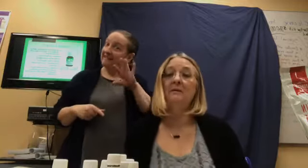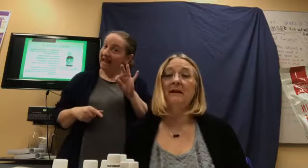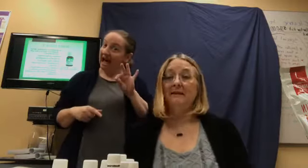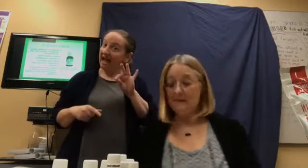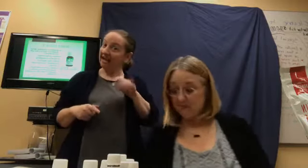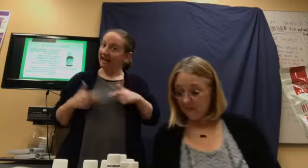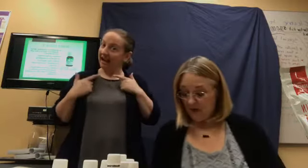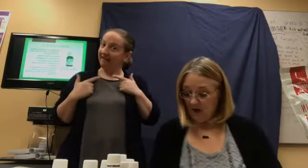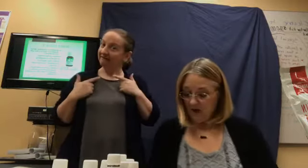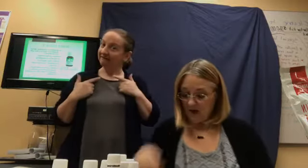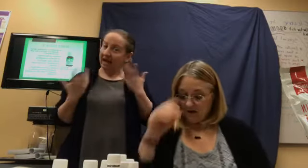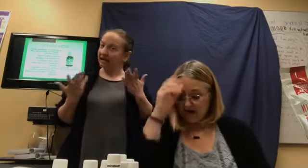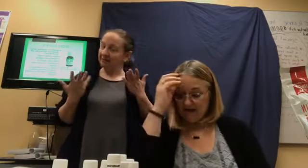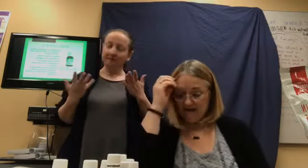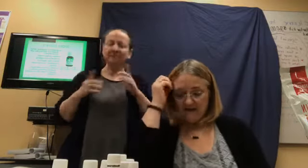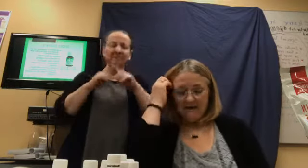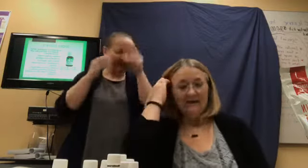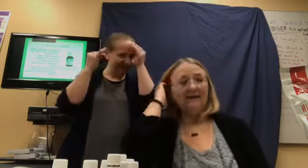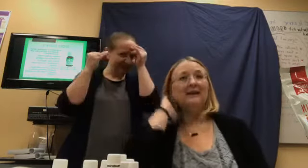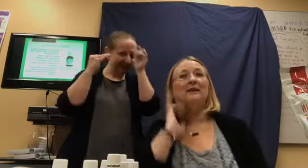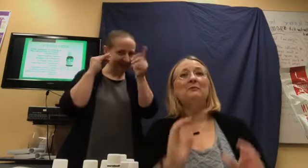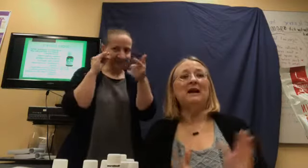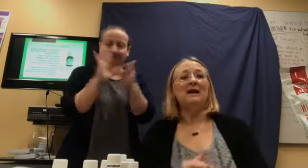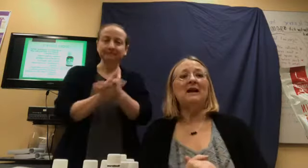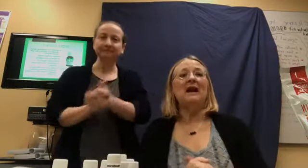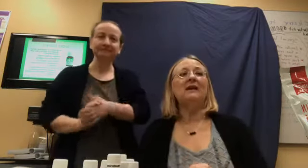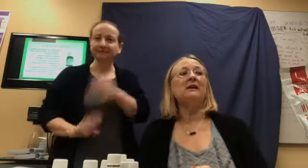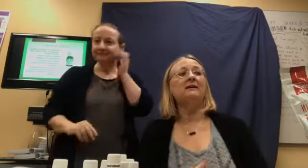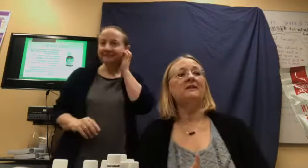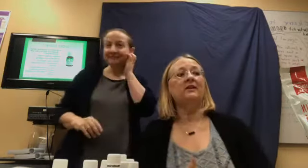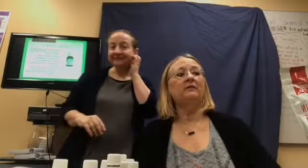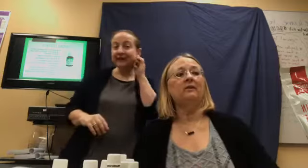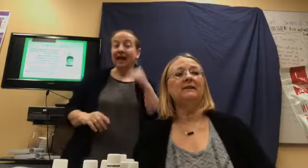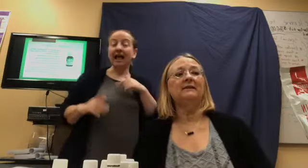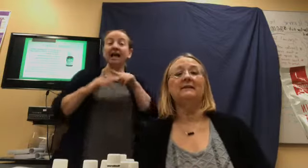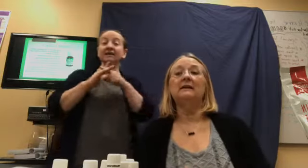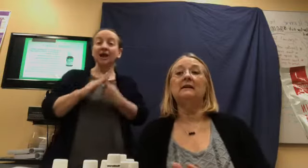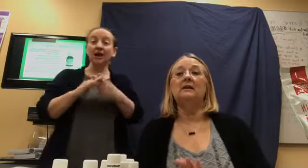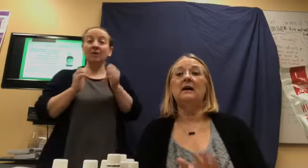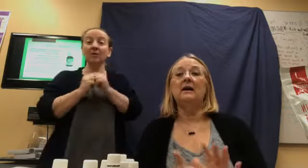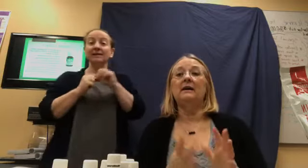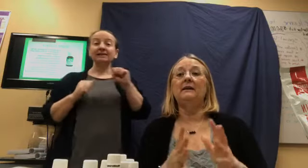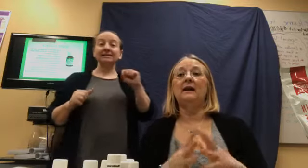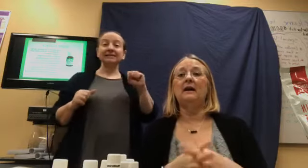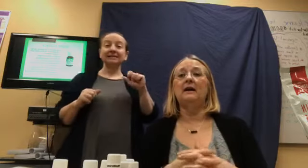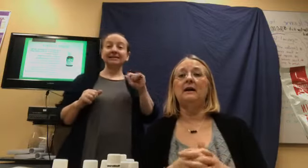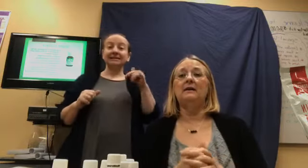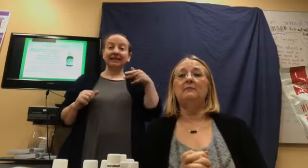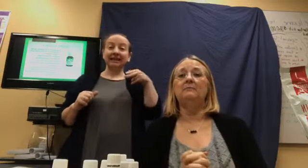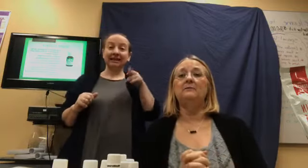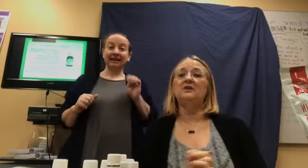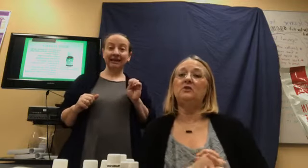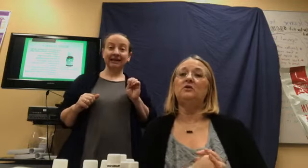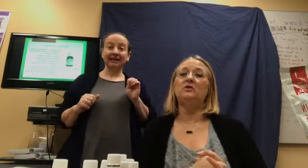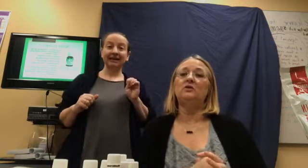about that. Okay. Anyway, I got started with the Sleek line, um, due to